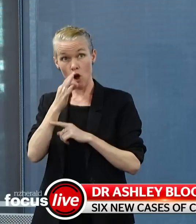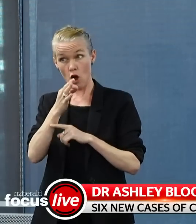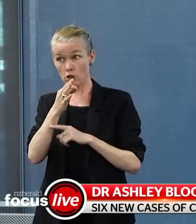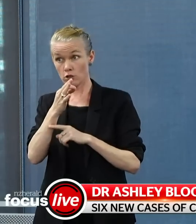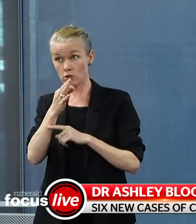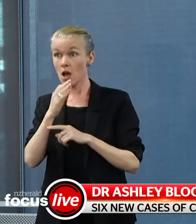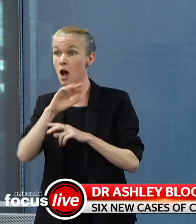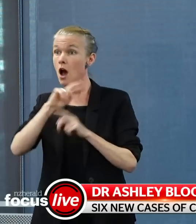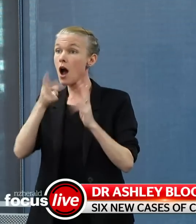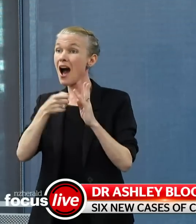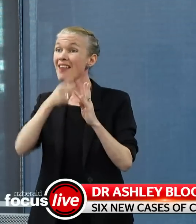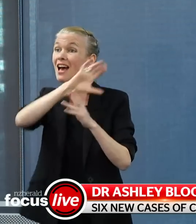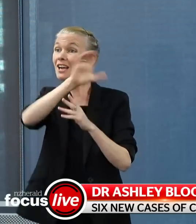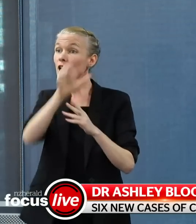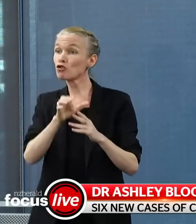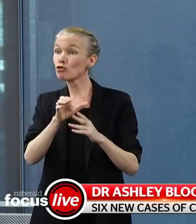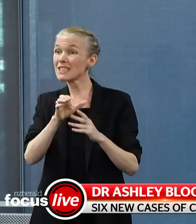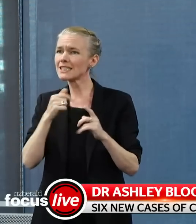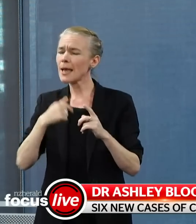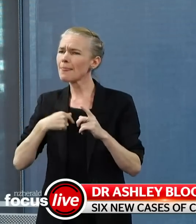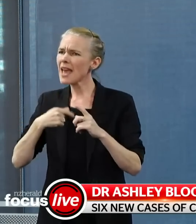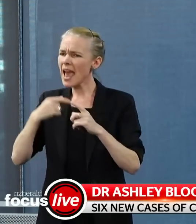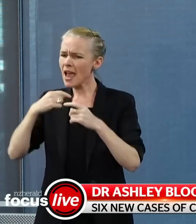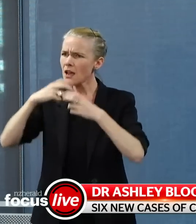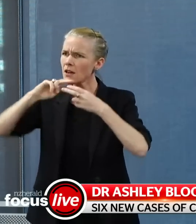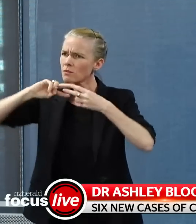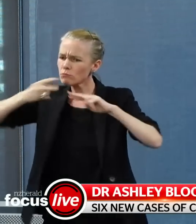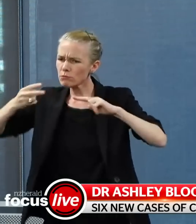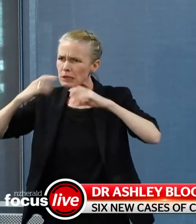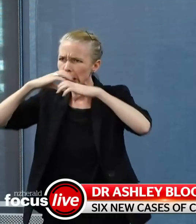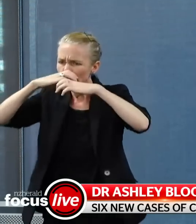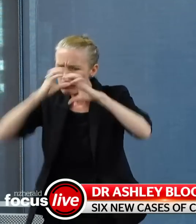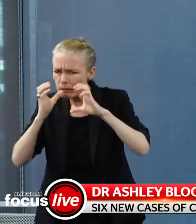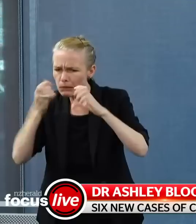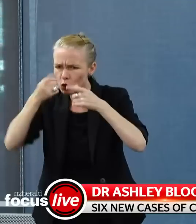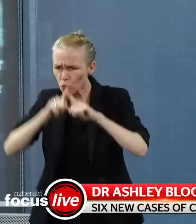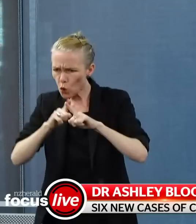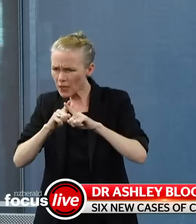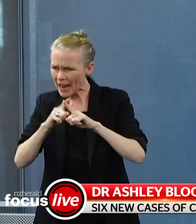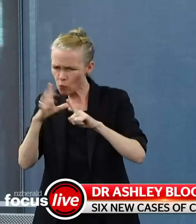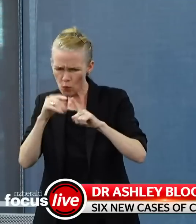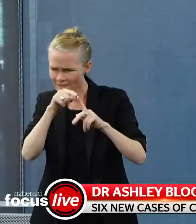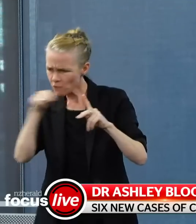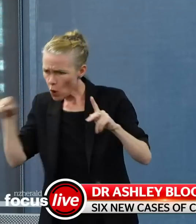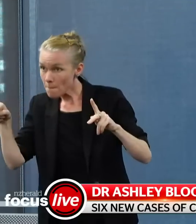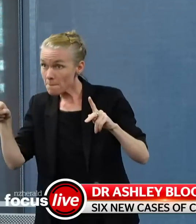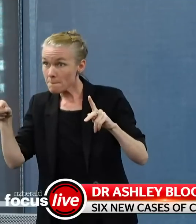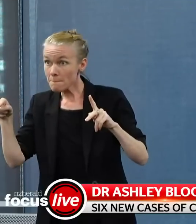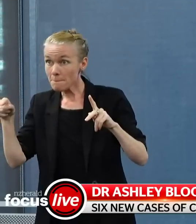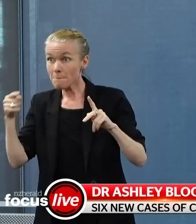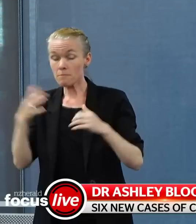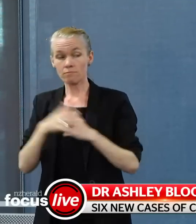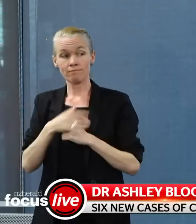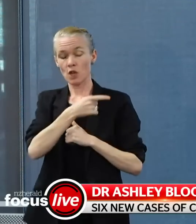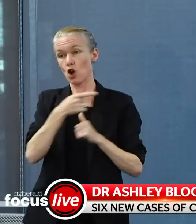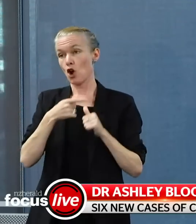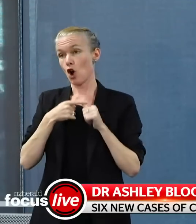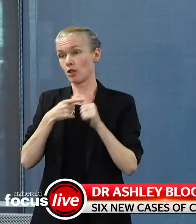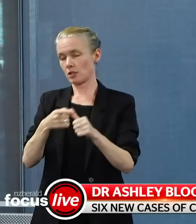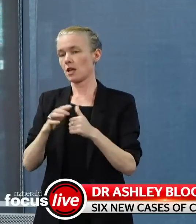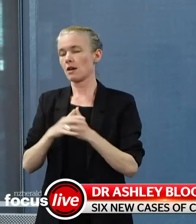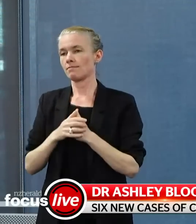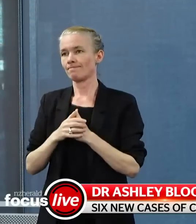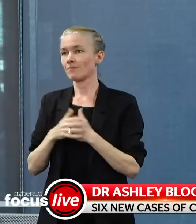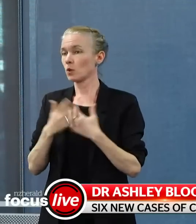how much of a game changer has that been? Well, I can say it's been quite a game changer for us. And again, this is something that came up